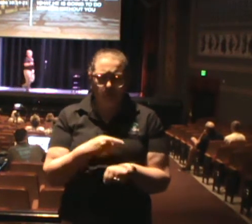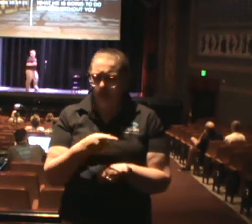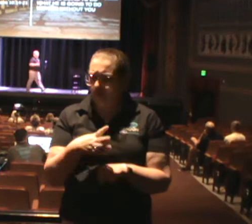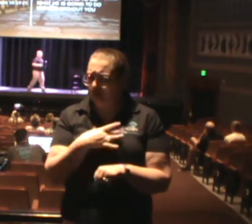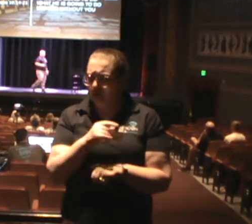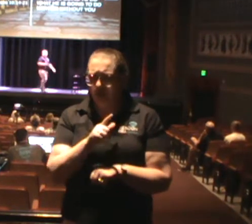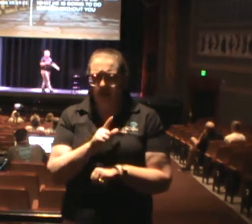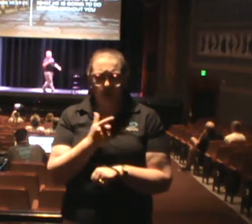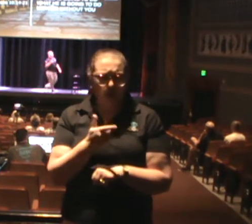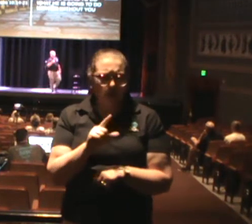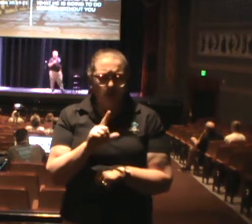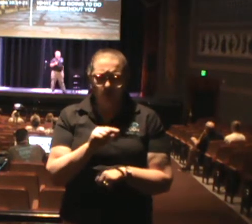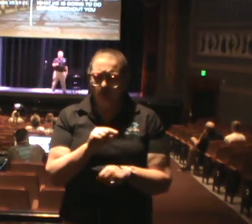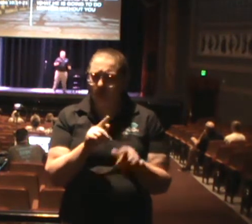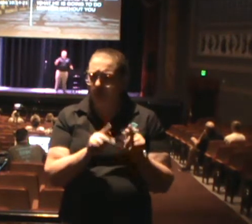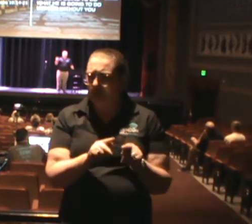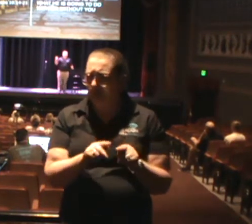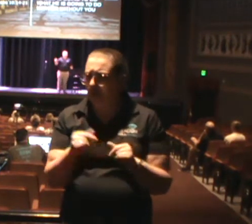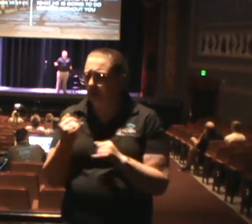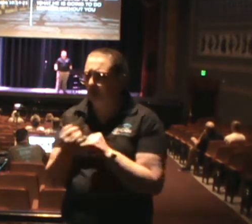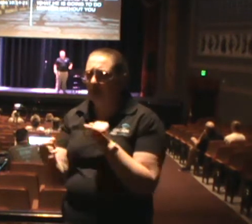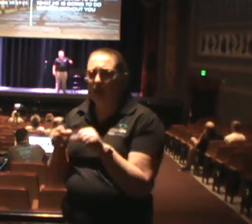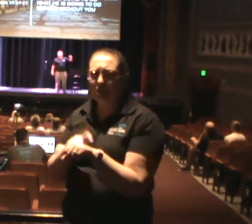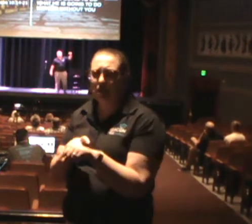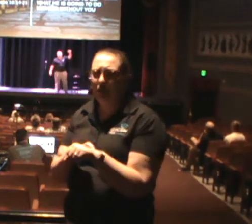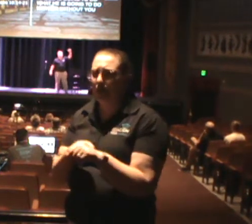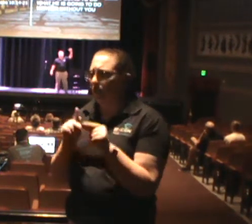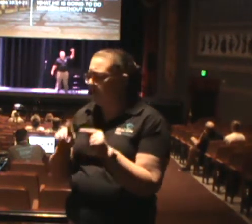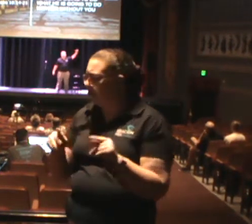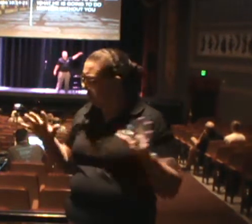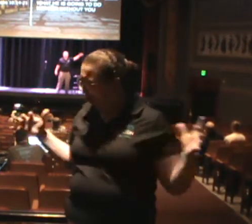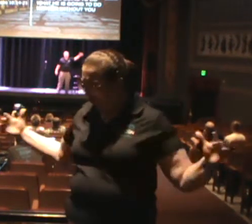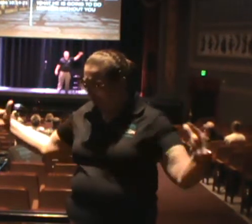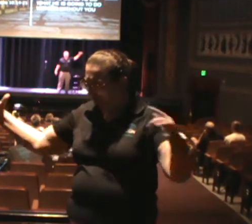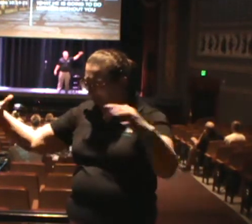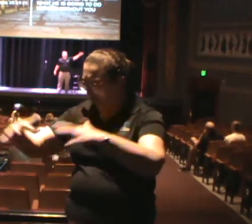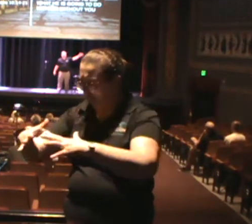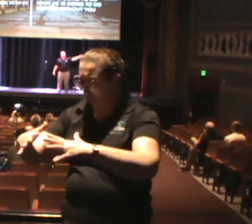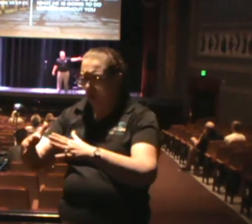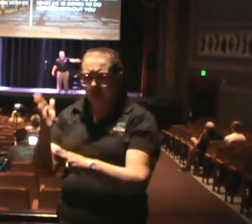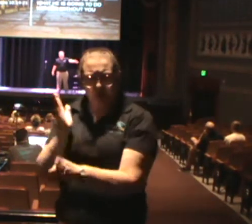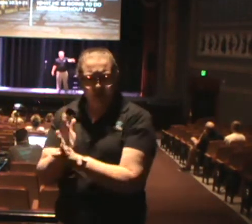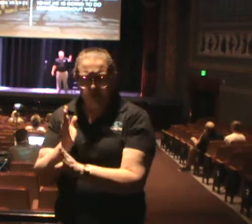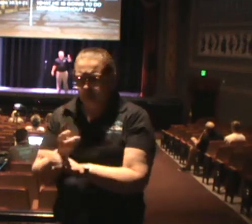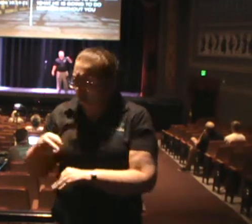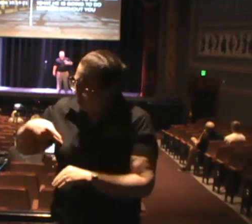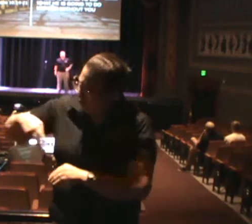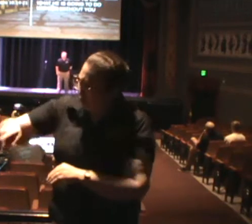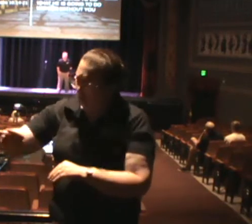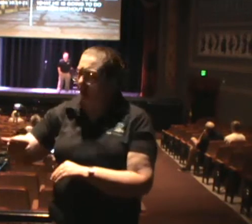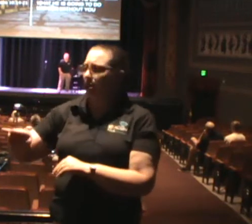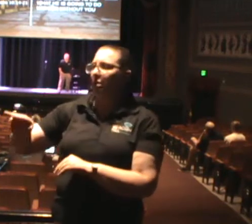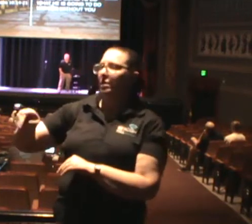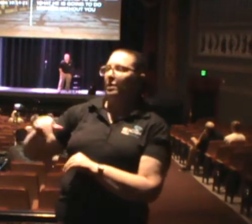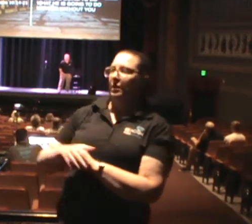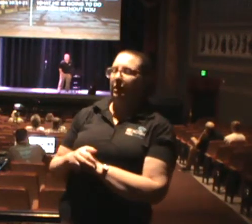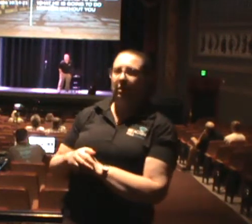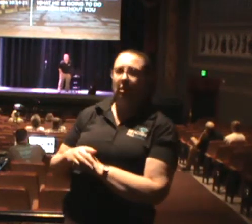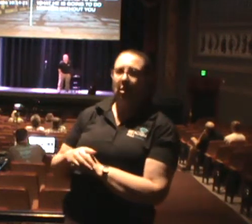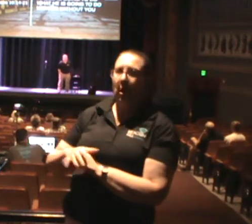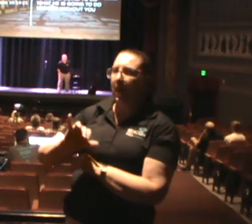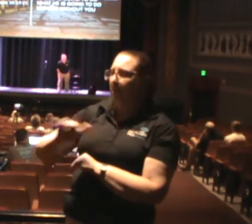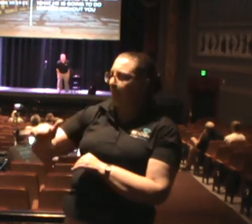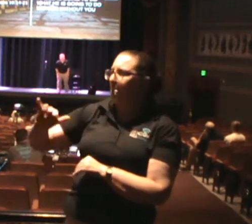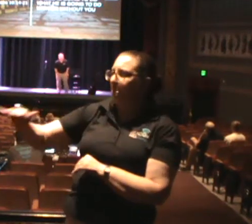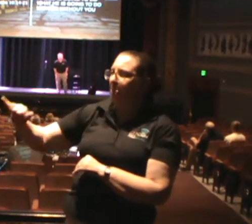people came from all over? They didn't have parking. They took buses. They walked up hills. They walked miles.